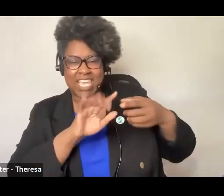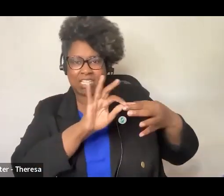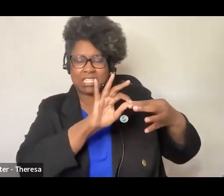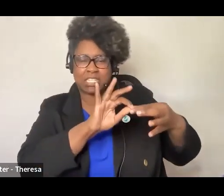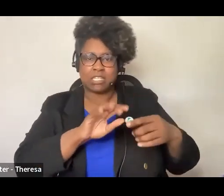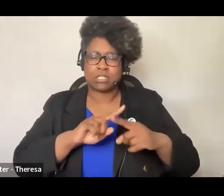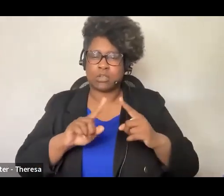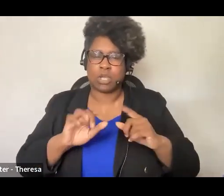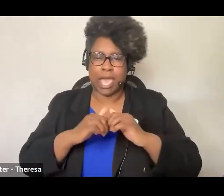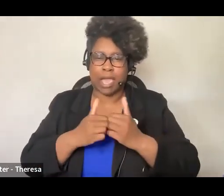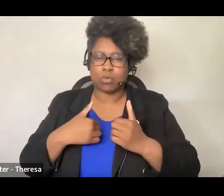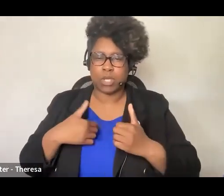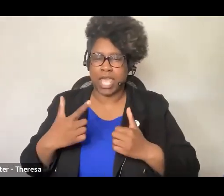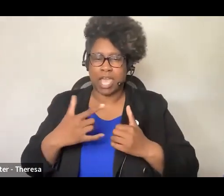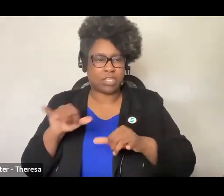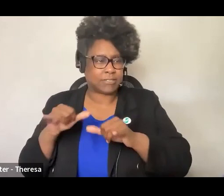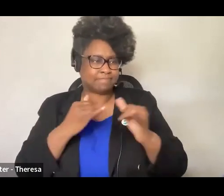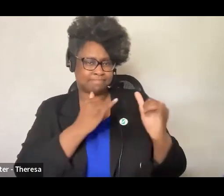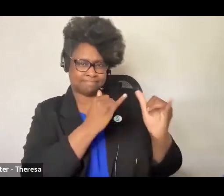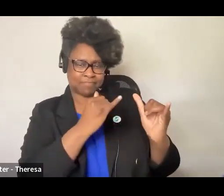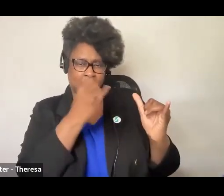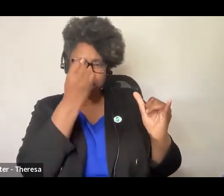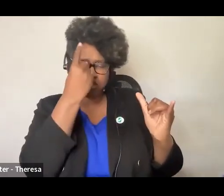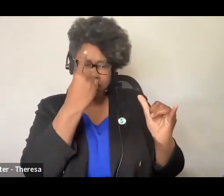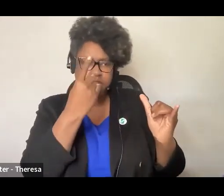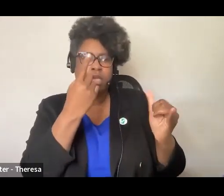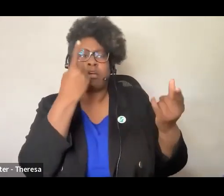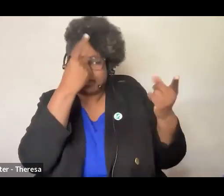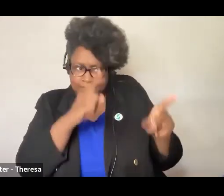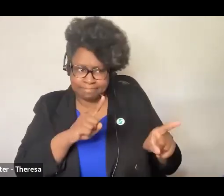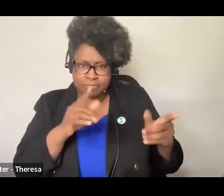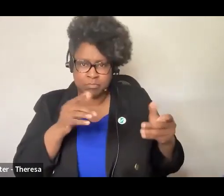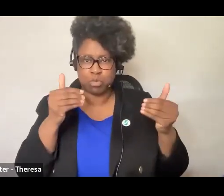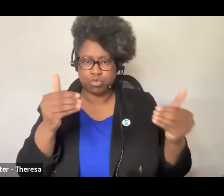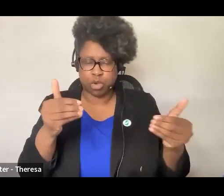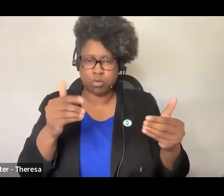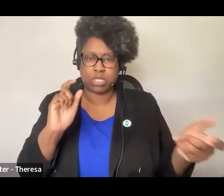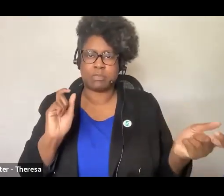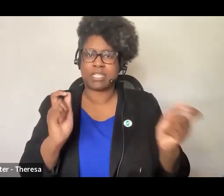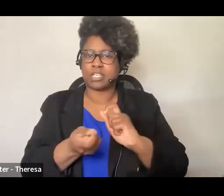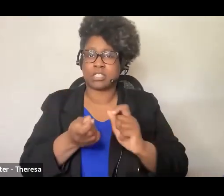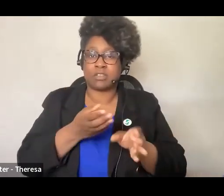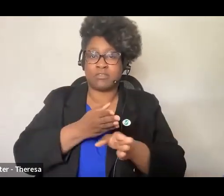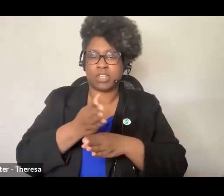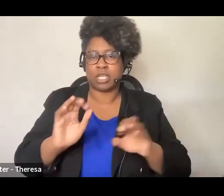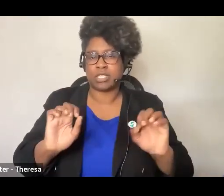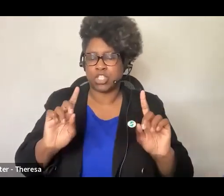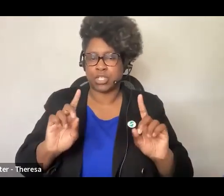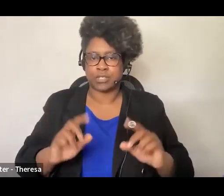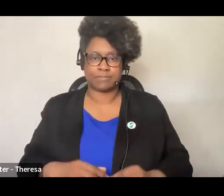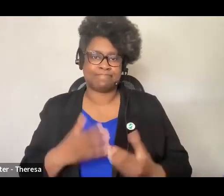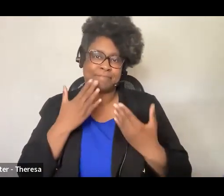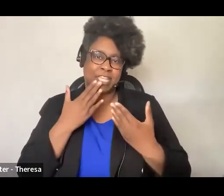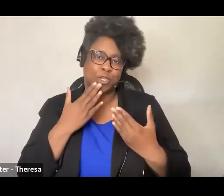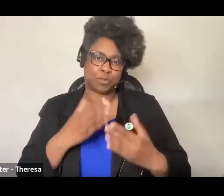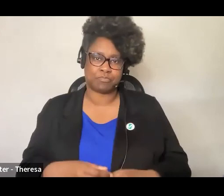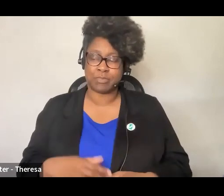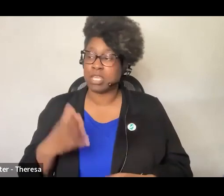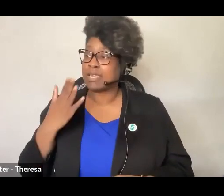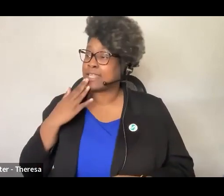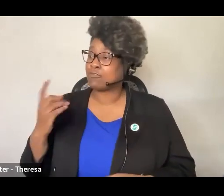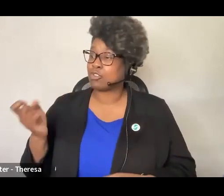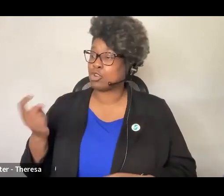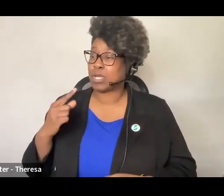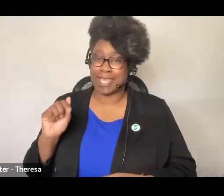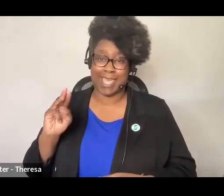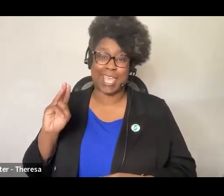what needs to be done to move forward and making changes in the field of education thank you for that question Amy